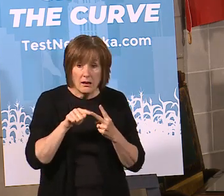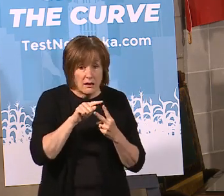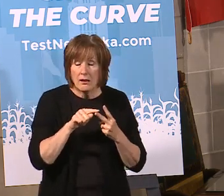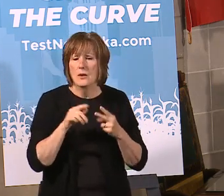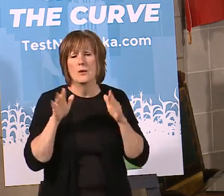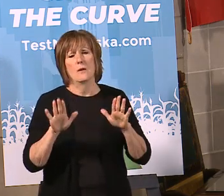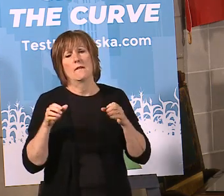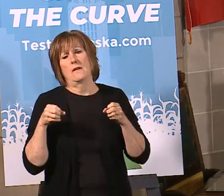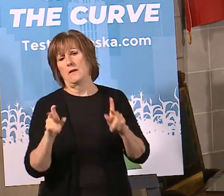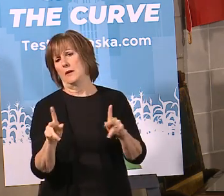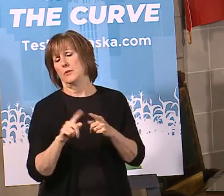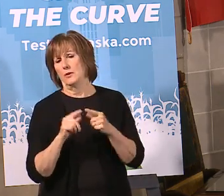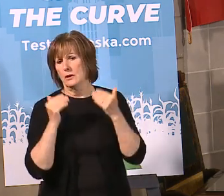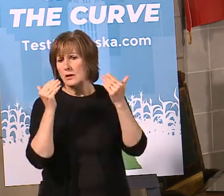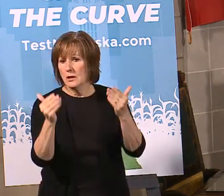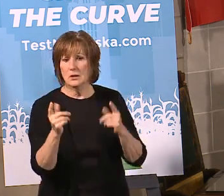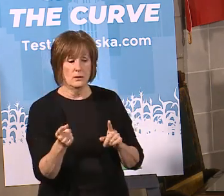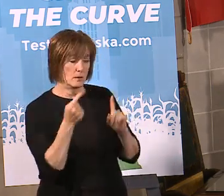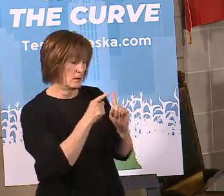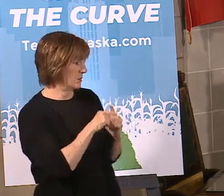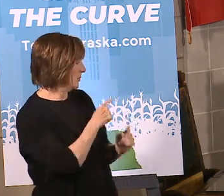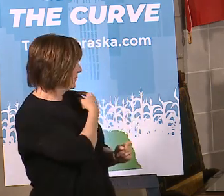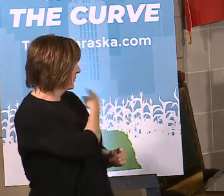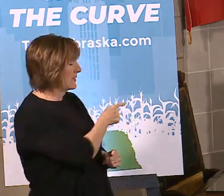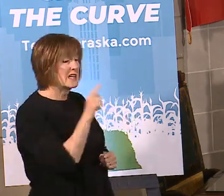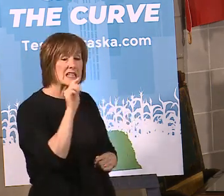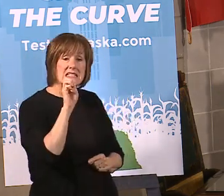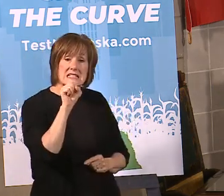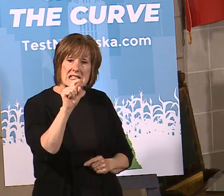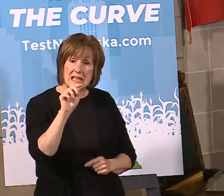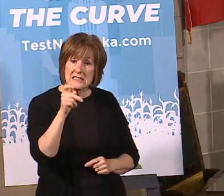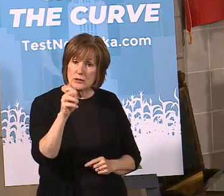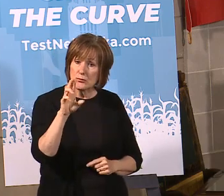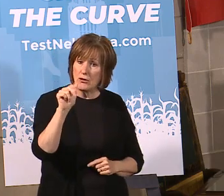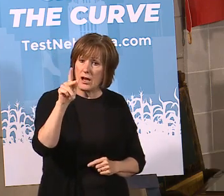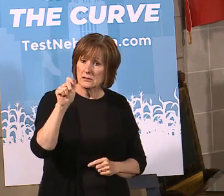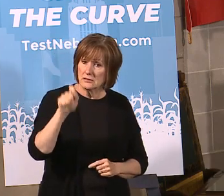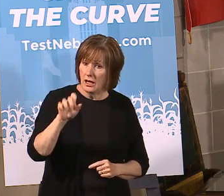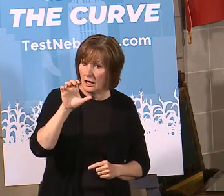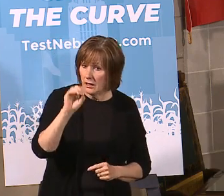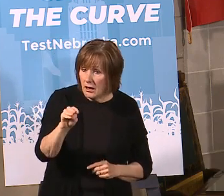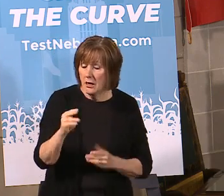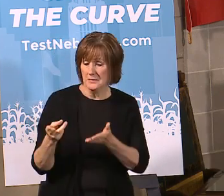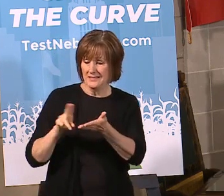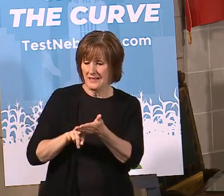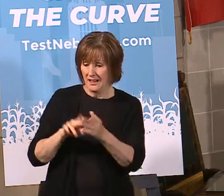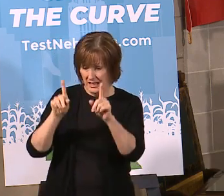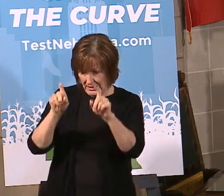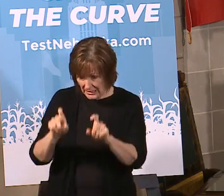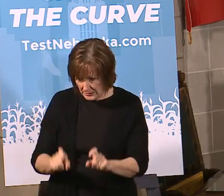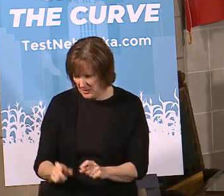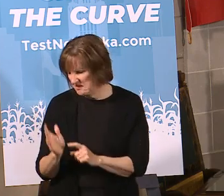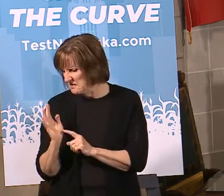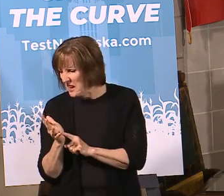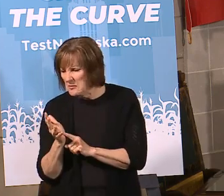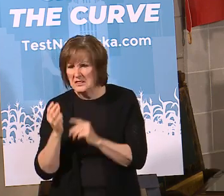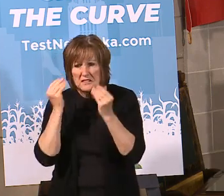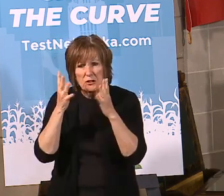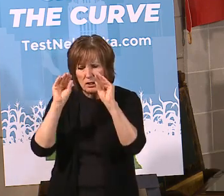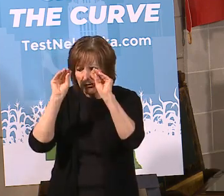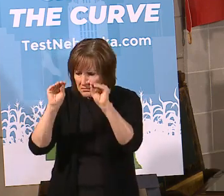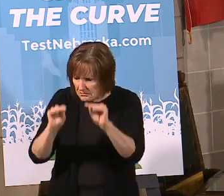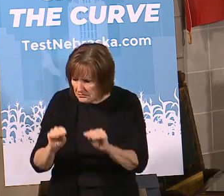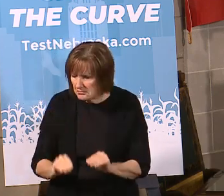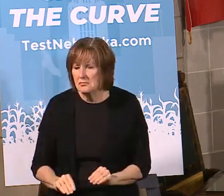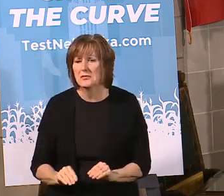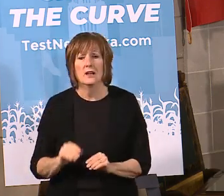Great opportunity to be able to go to testNebraska.com, get signed up for the assessment. It takes less than five minutes. Your data, this is a follow-up from a